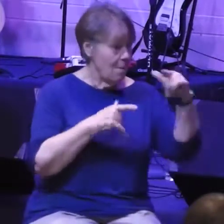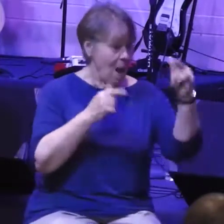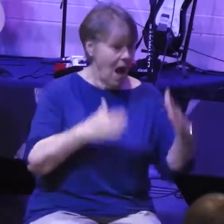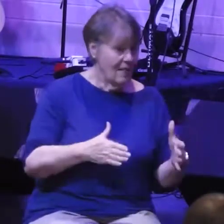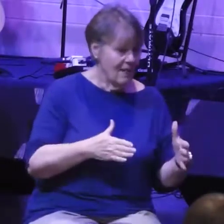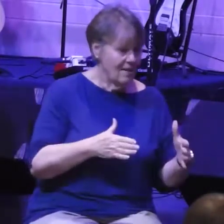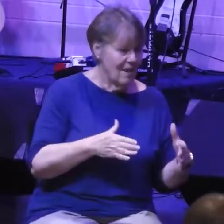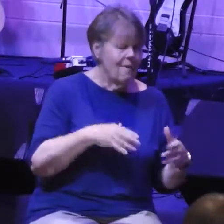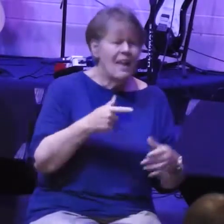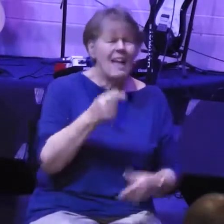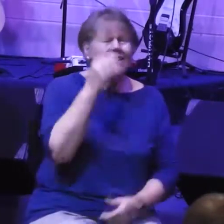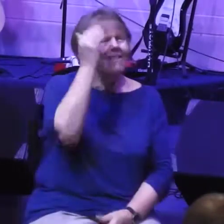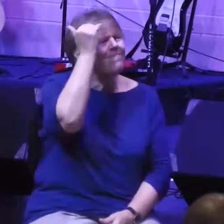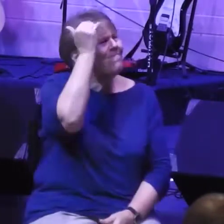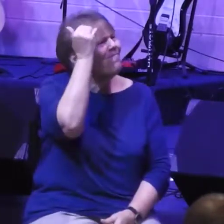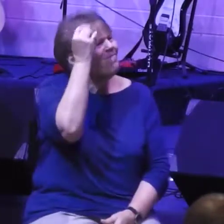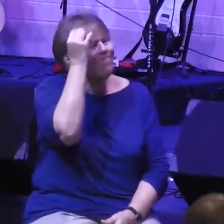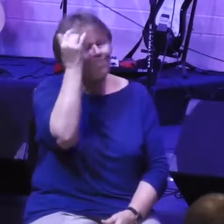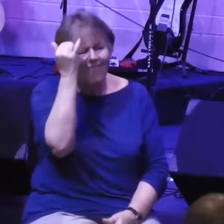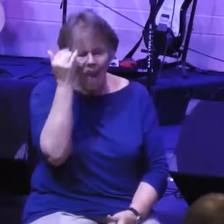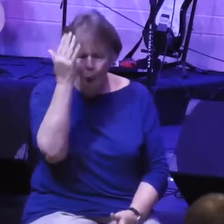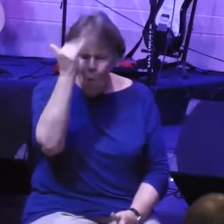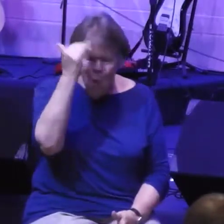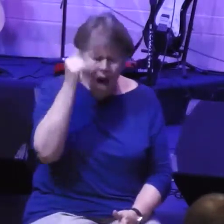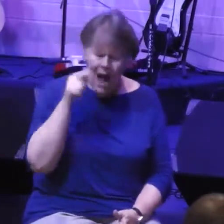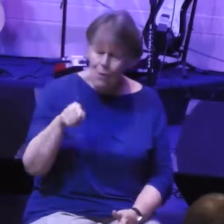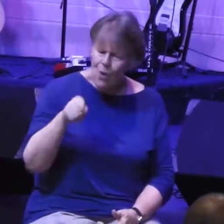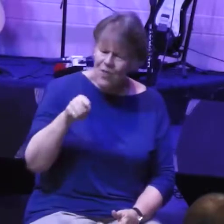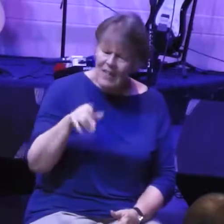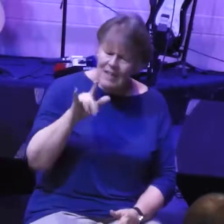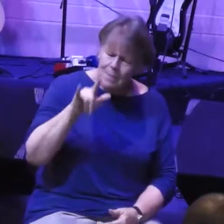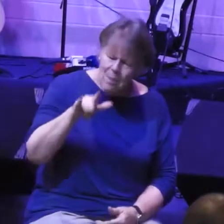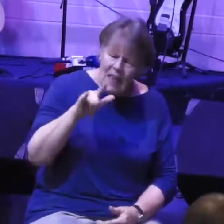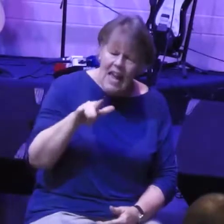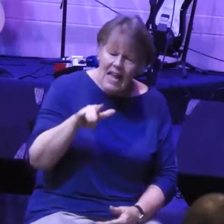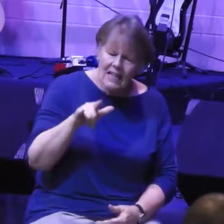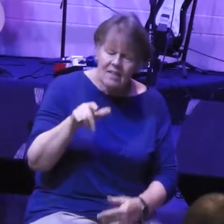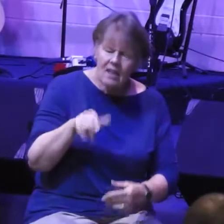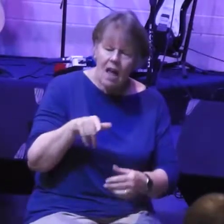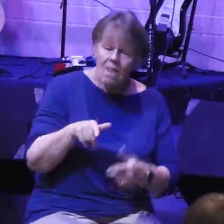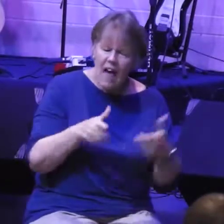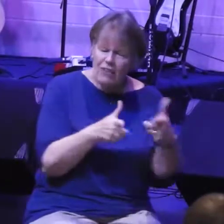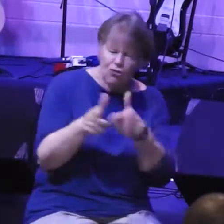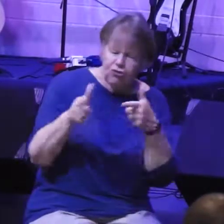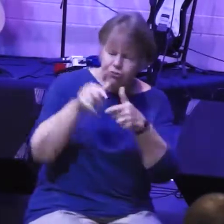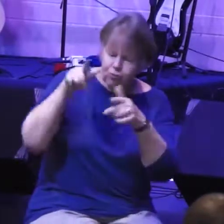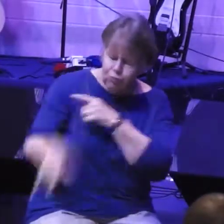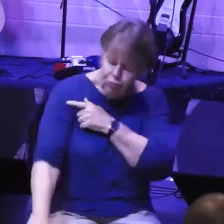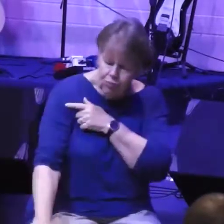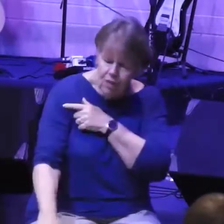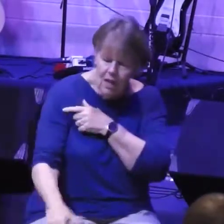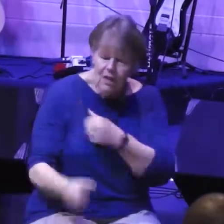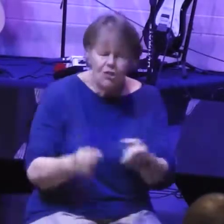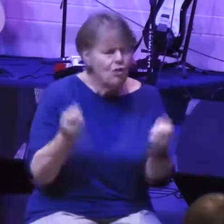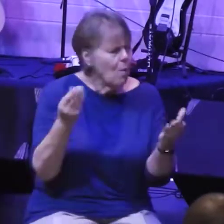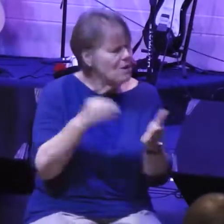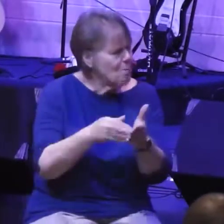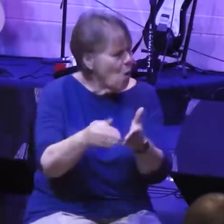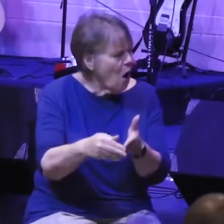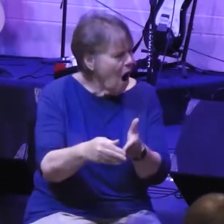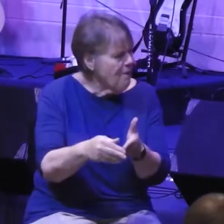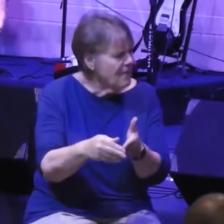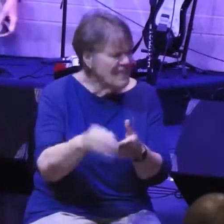his head and going, why in the world were the faster, better planes shot down so much more often? Well, this guy, he ended up becoming